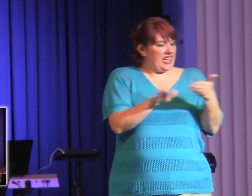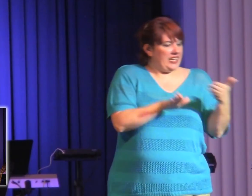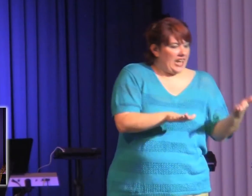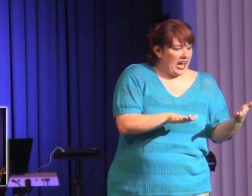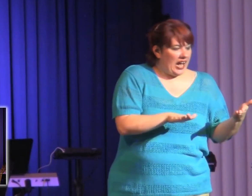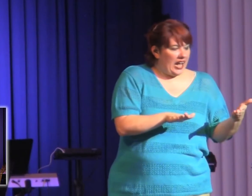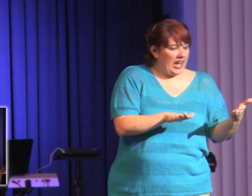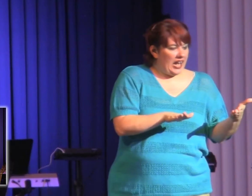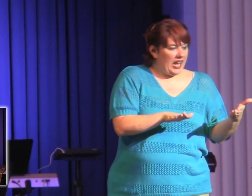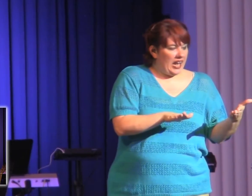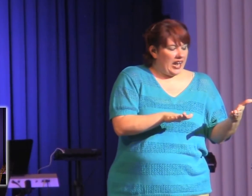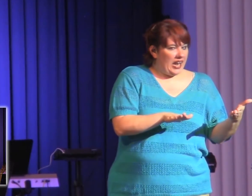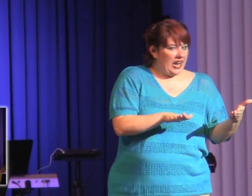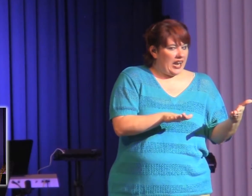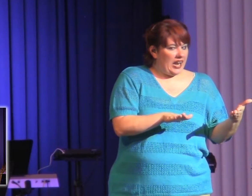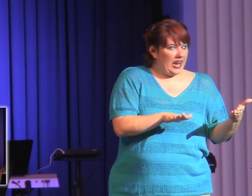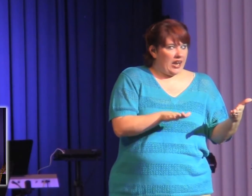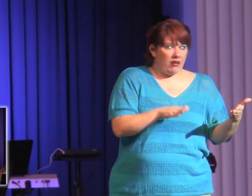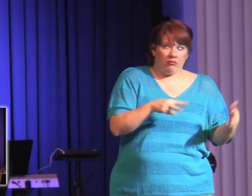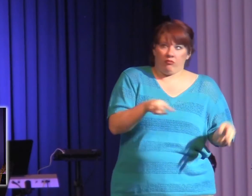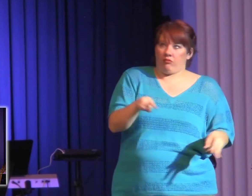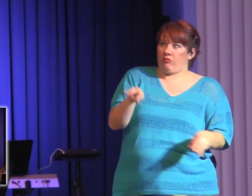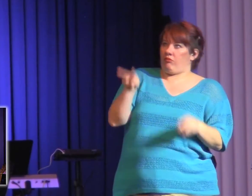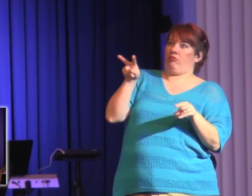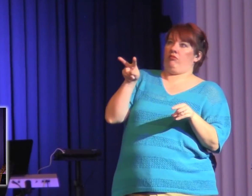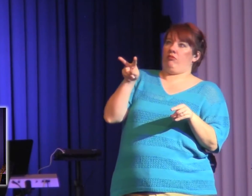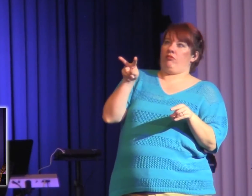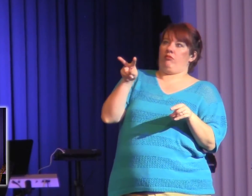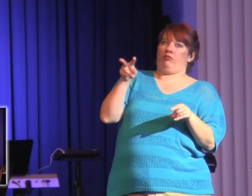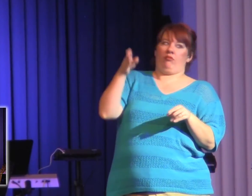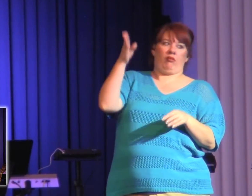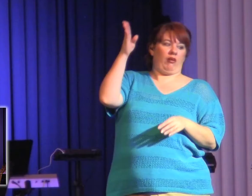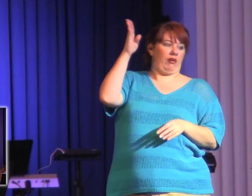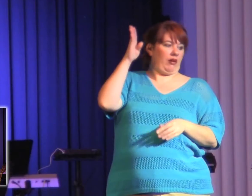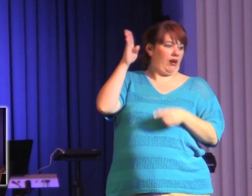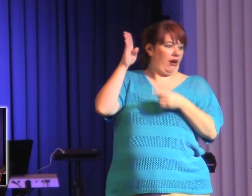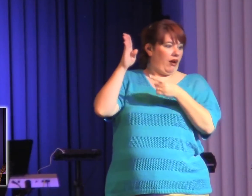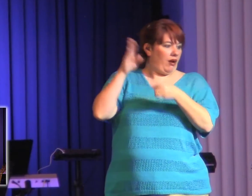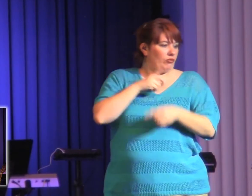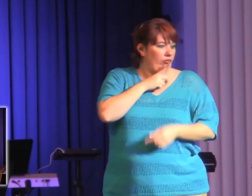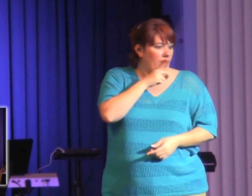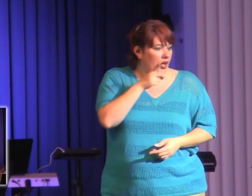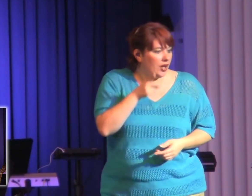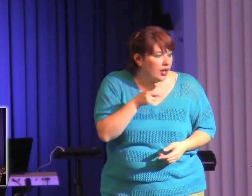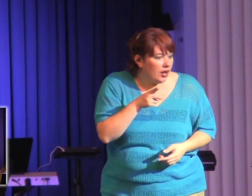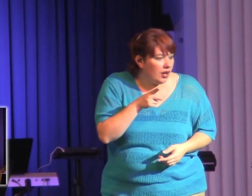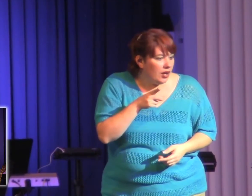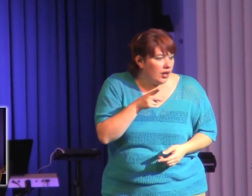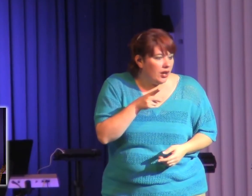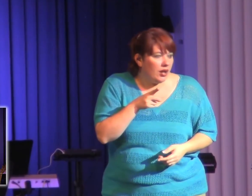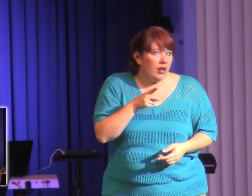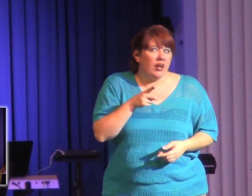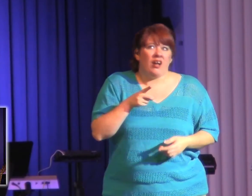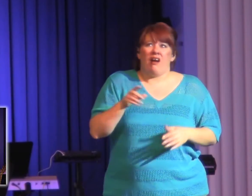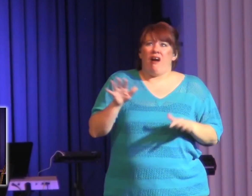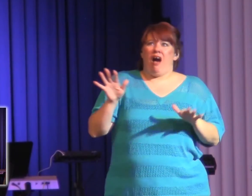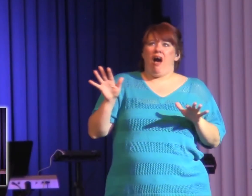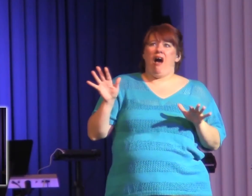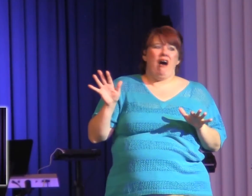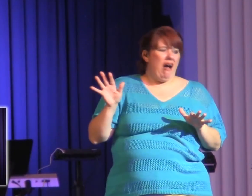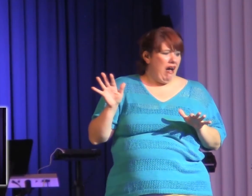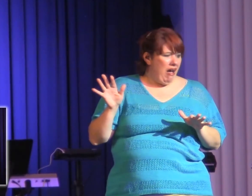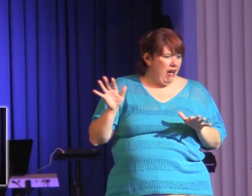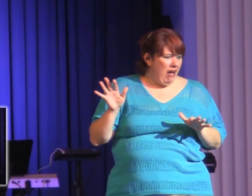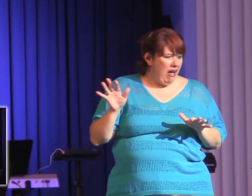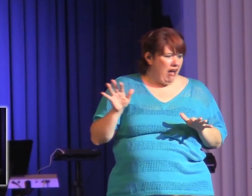Maybe I should have rethought that. know, there'll be that moment where, whoa, uh-oh. And it's going to be too late. See, here's my